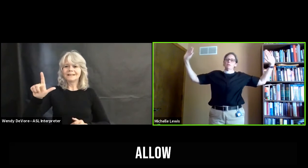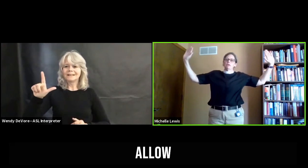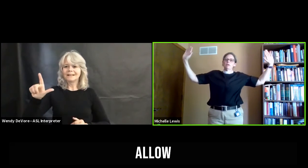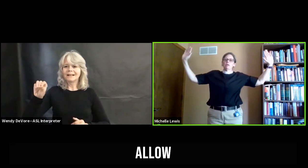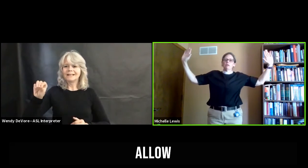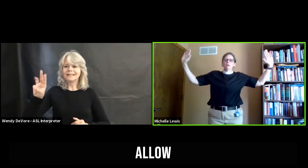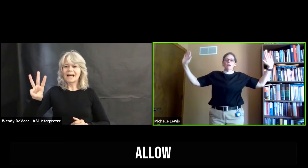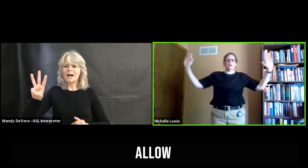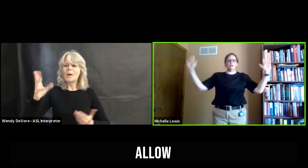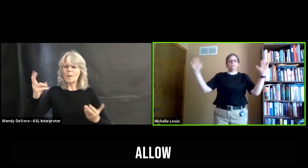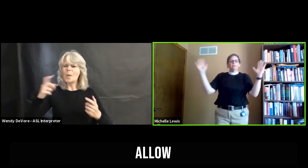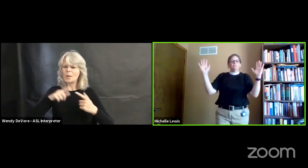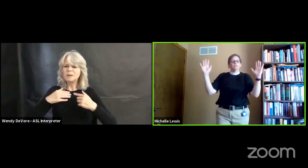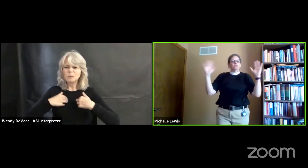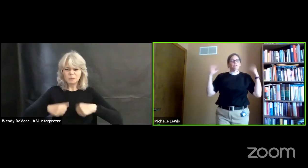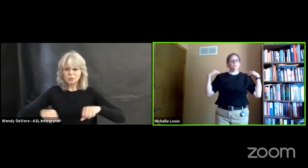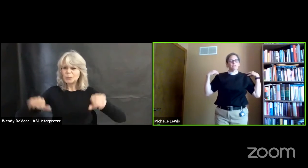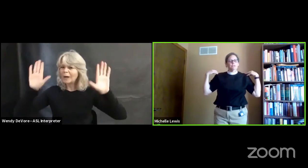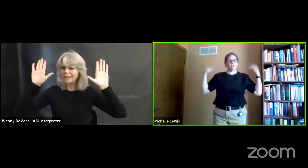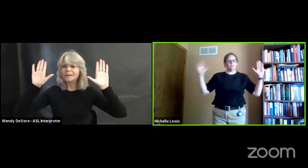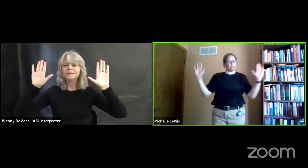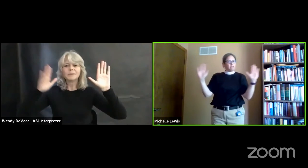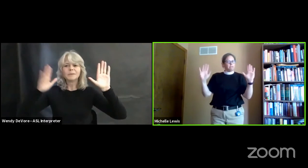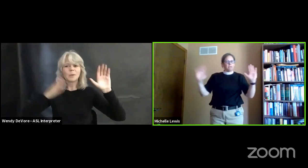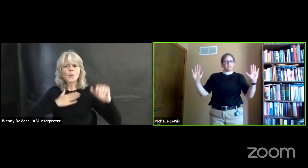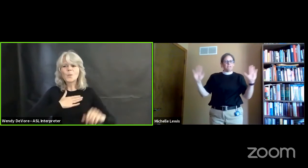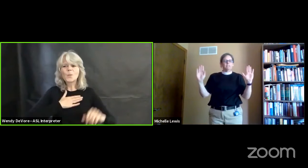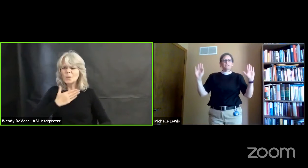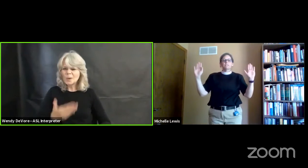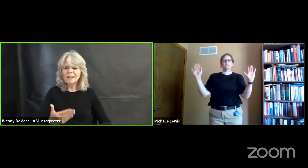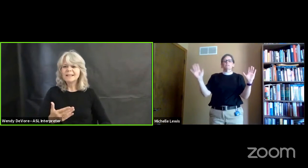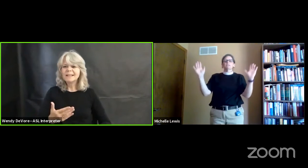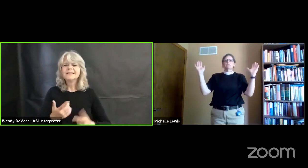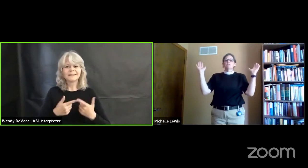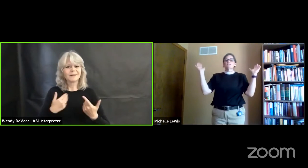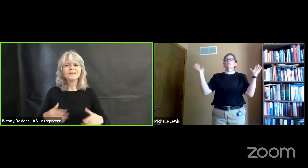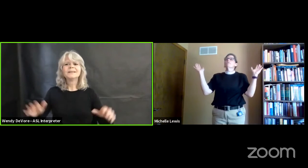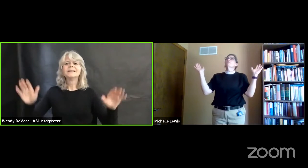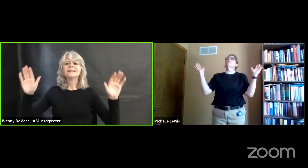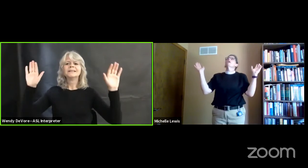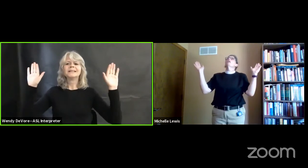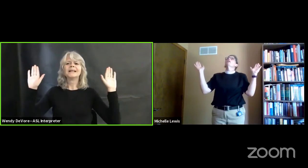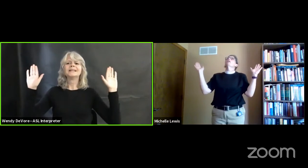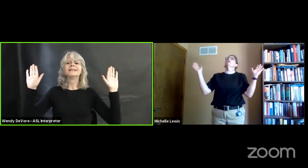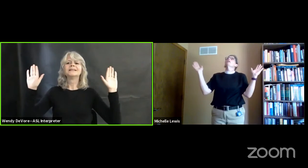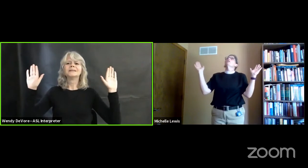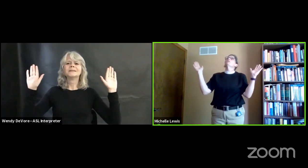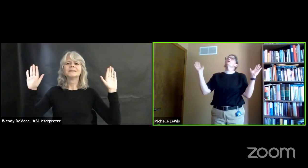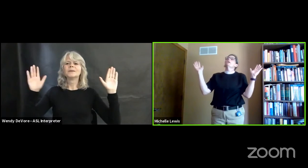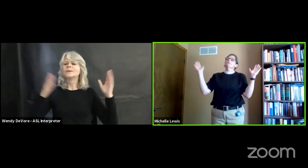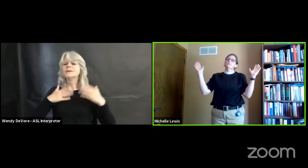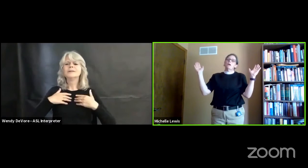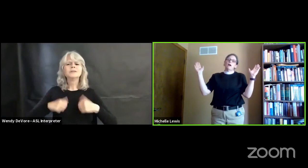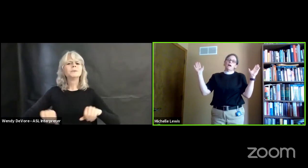here you know if your shoulders hurt they don't it's just the sense of looking looking to God